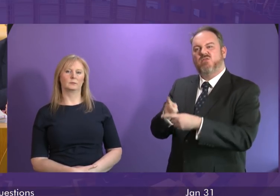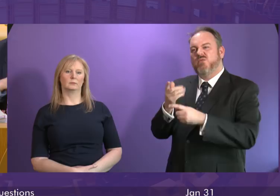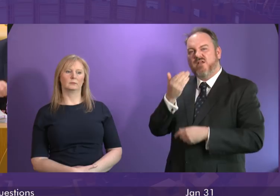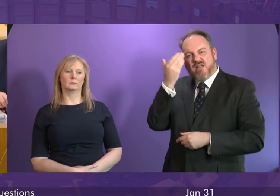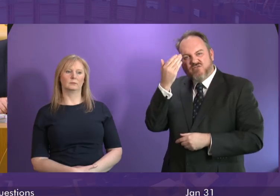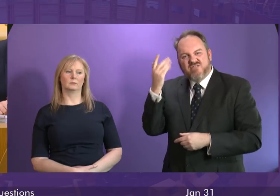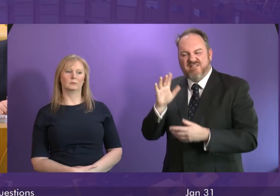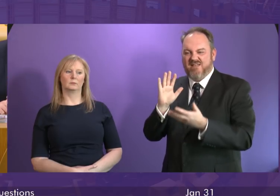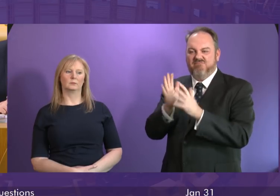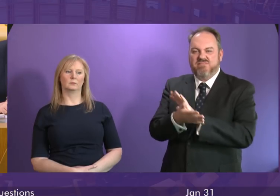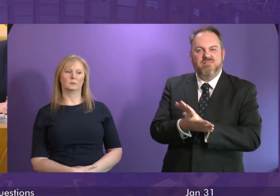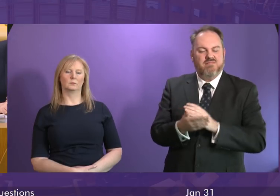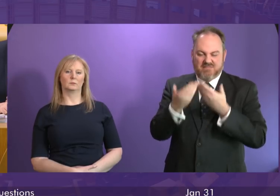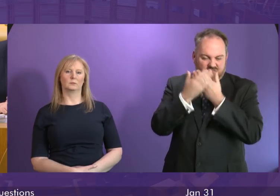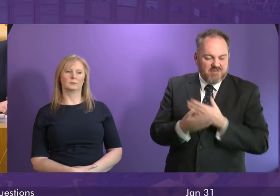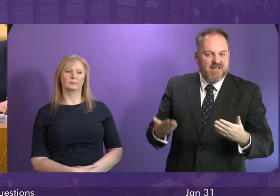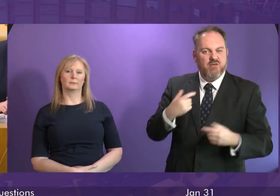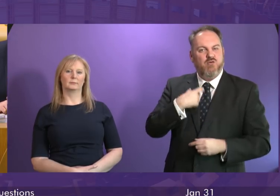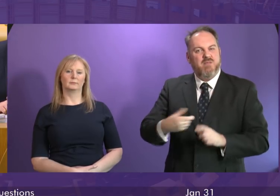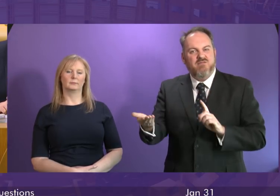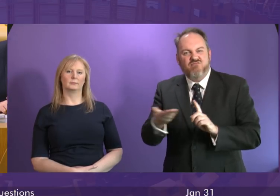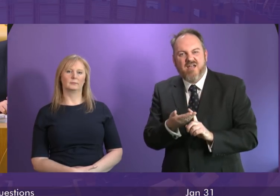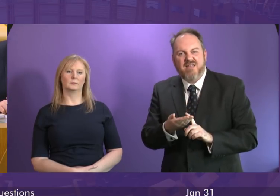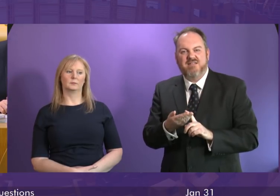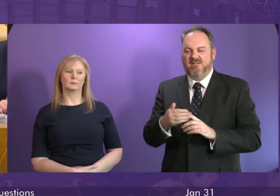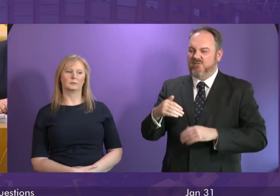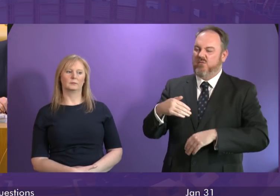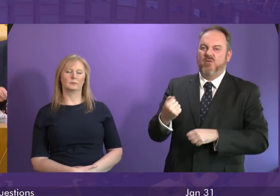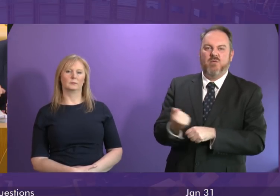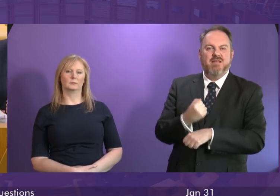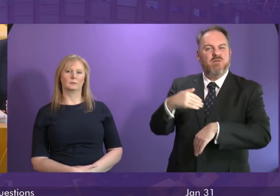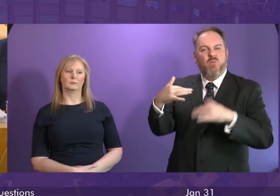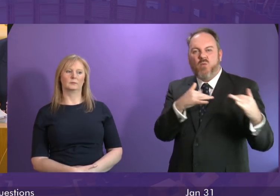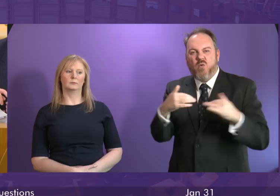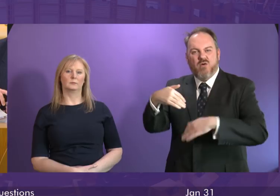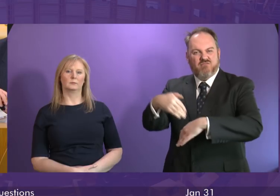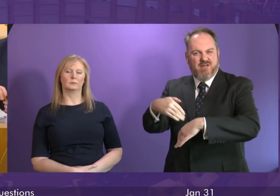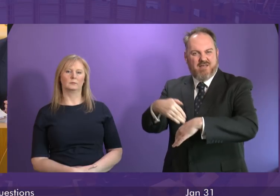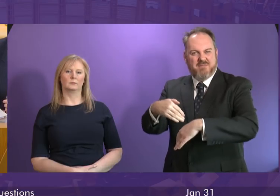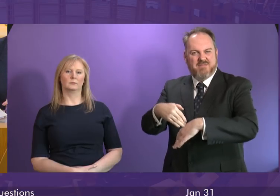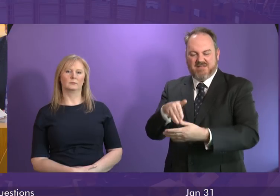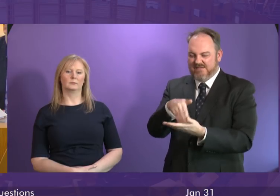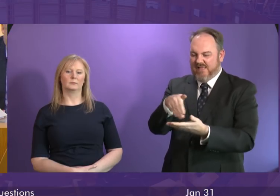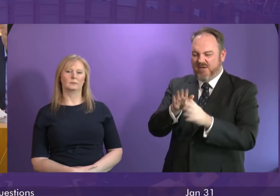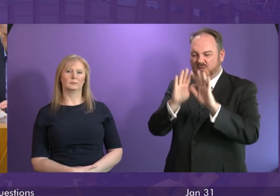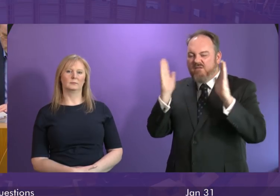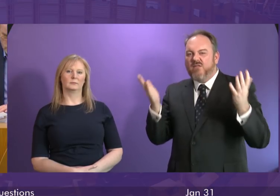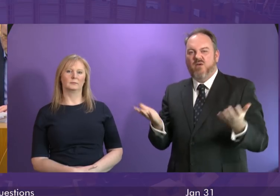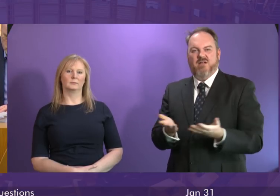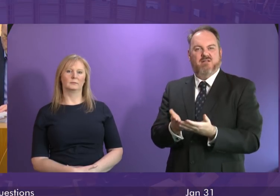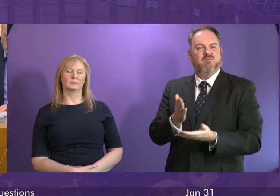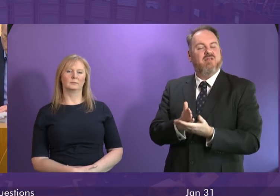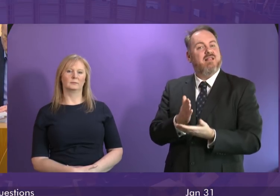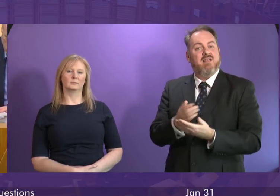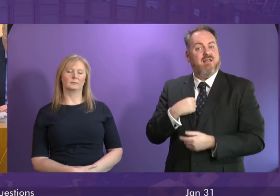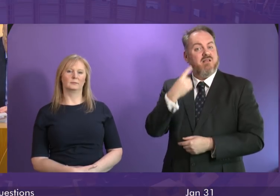abusers to countries involved in war crimes and atrocities around the world I don't think people in Scotland should be